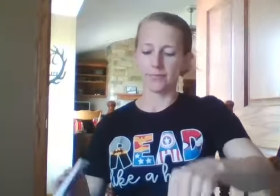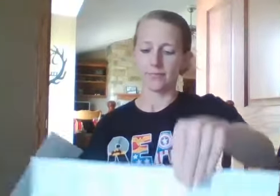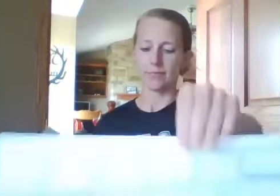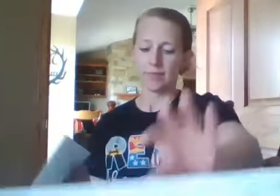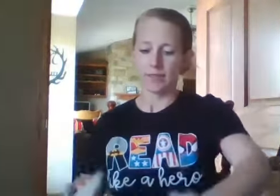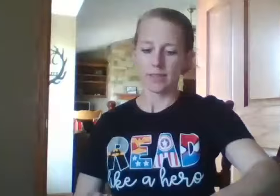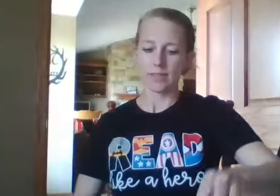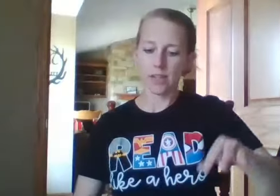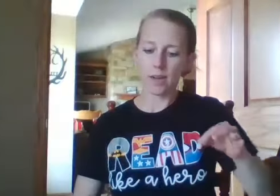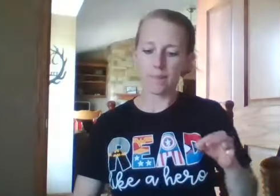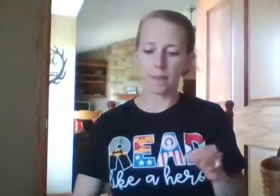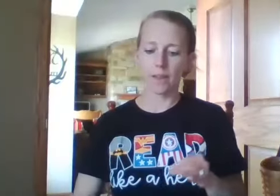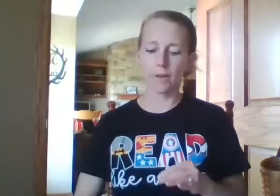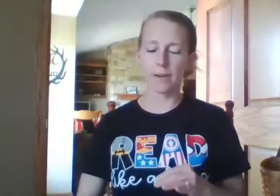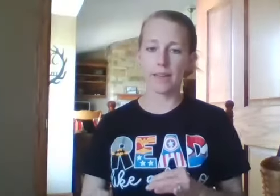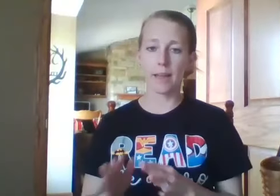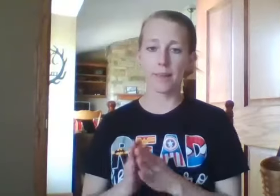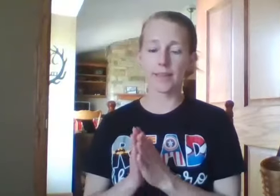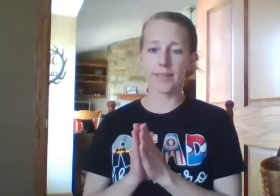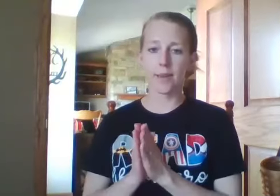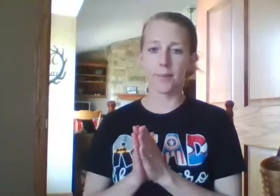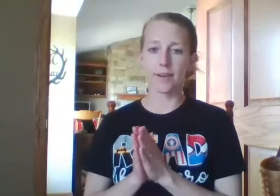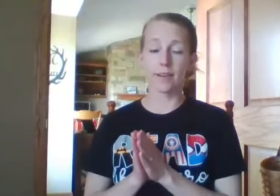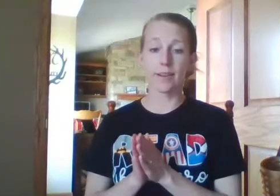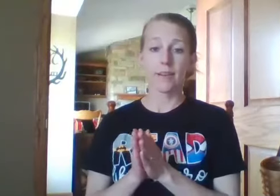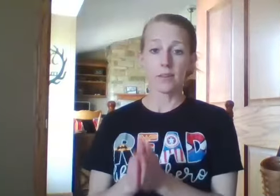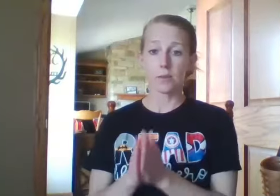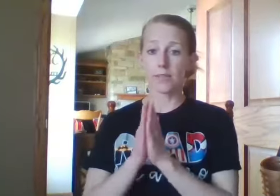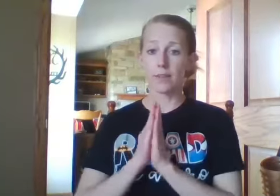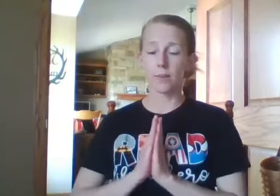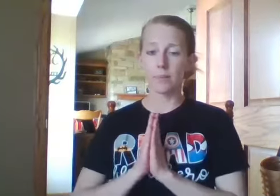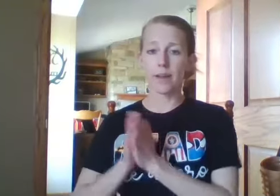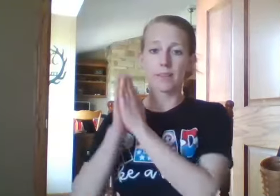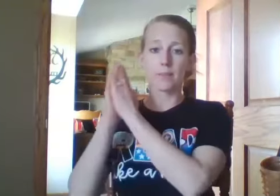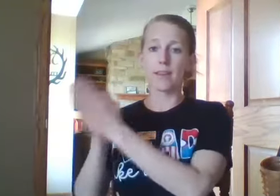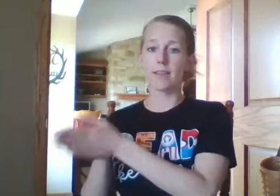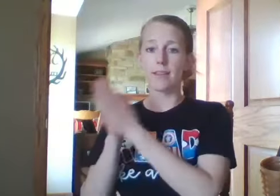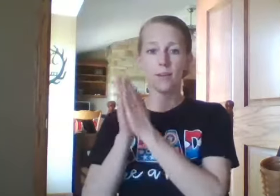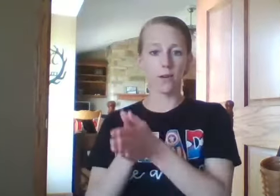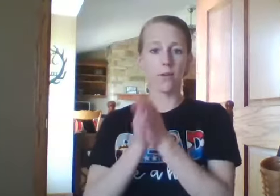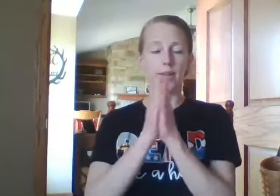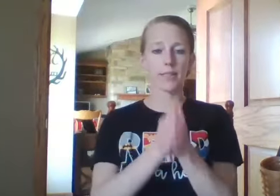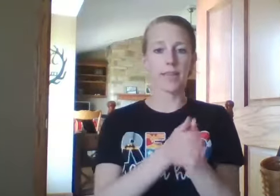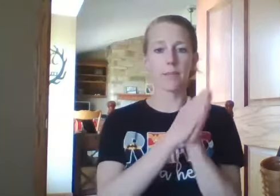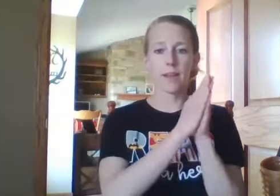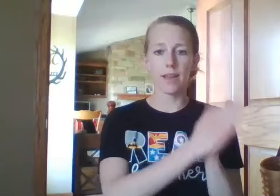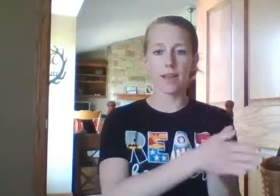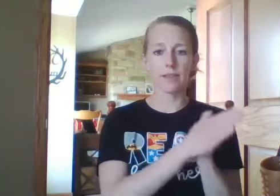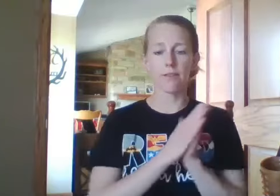Good job. All right, I'm gonna say a word. You say the word back to me and then you're going to segment it into